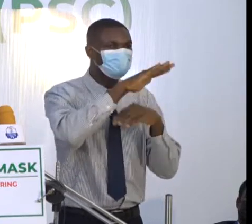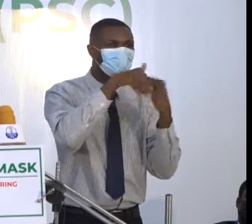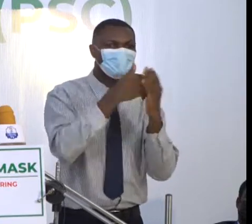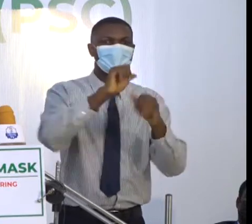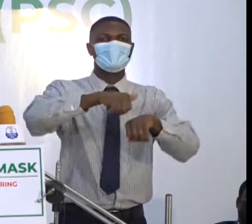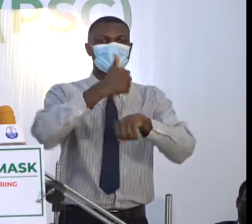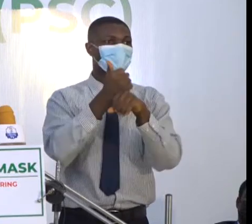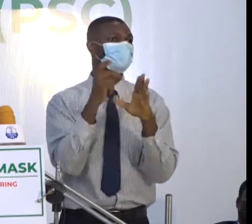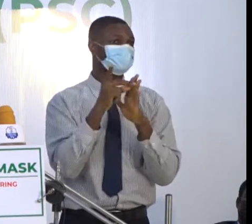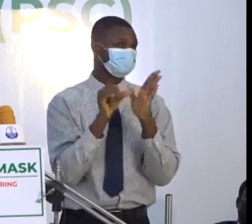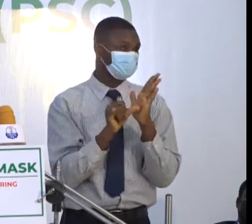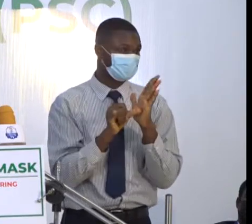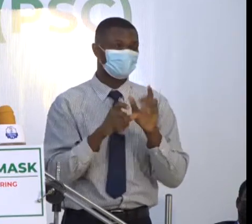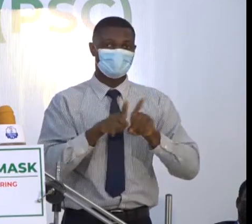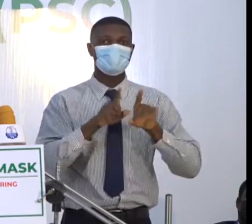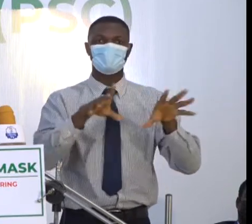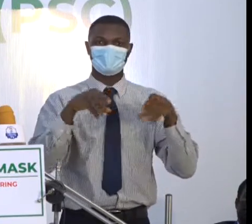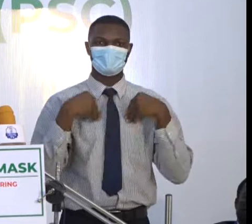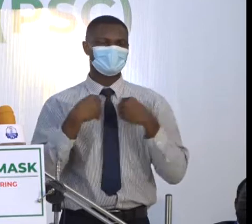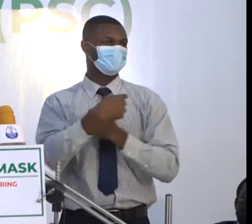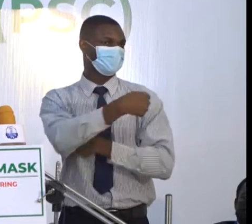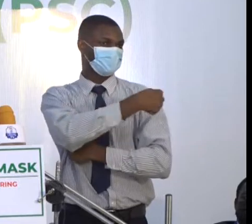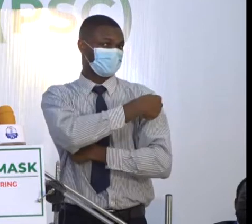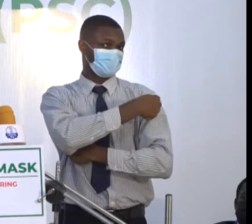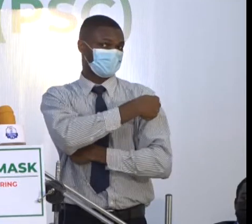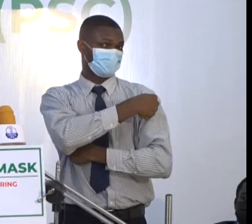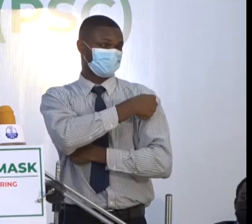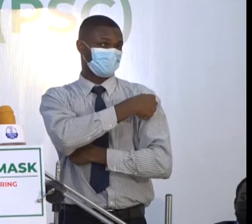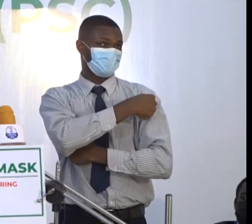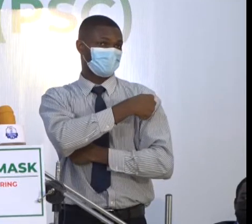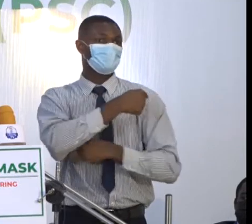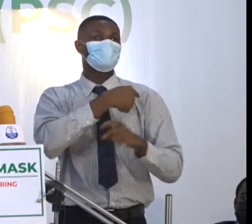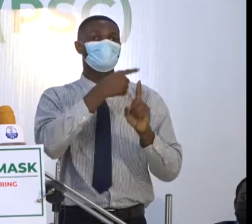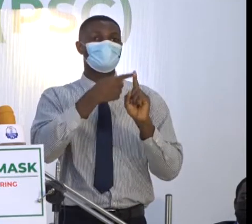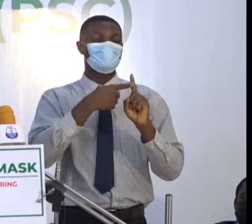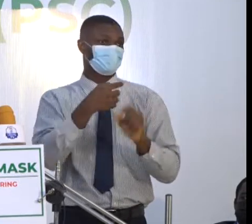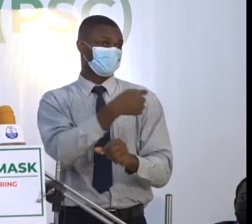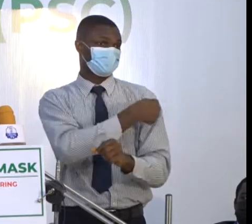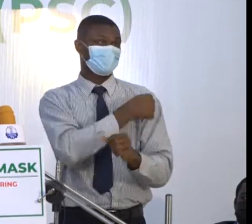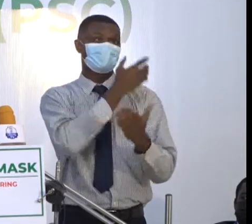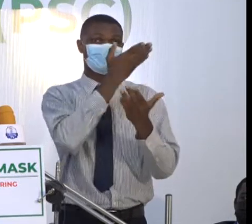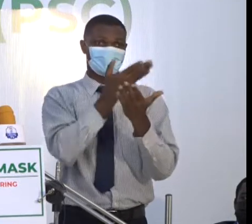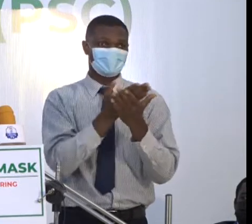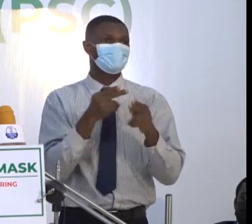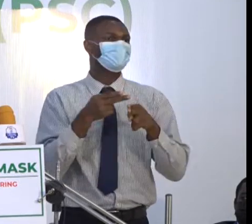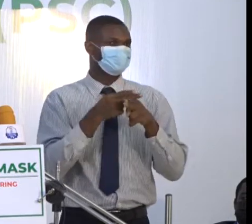also ensure that we get vaccinated when the vaccines are made available very soon.